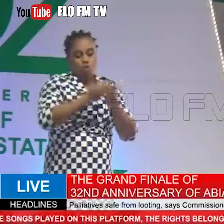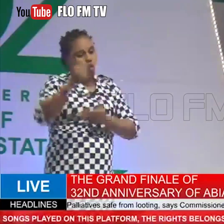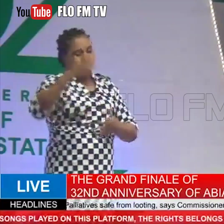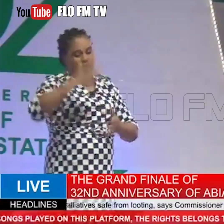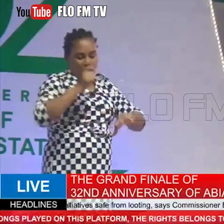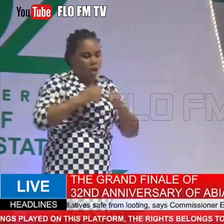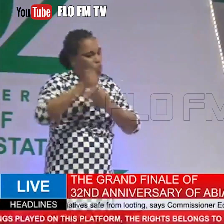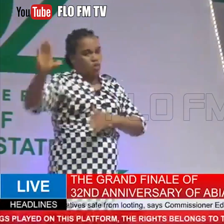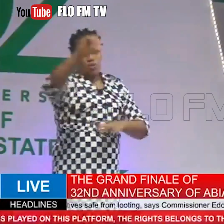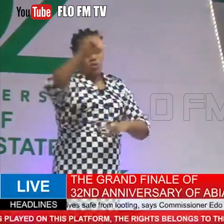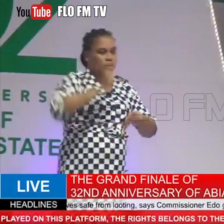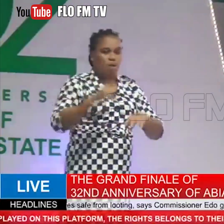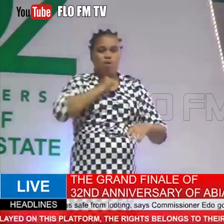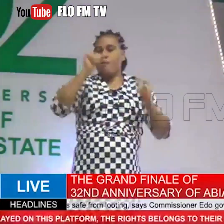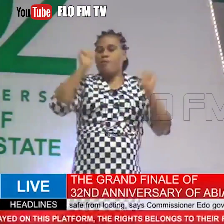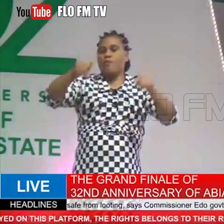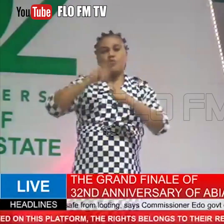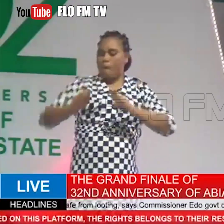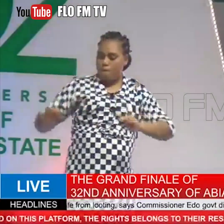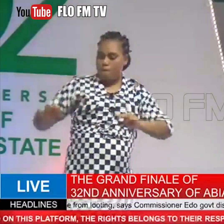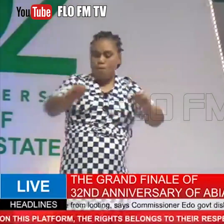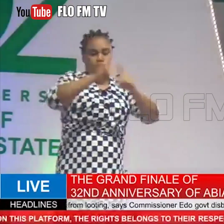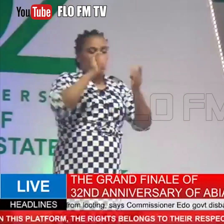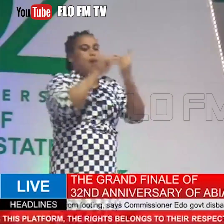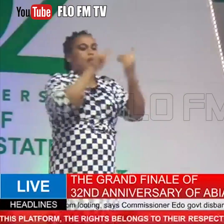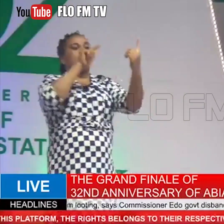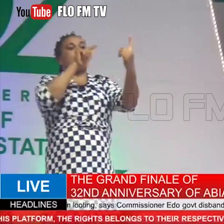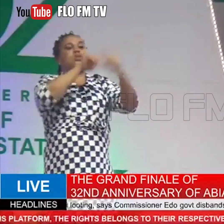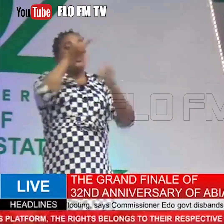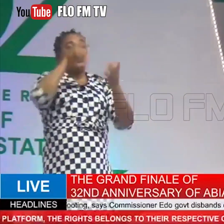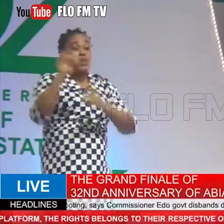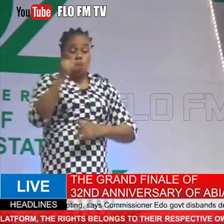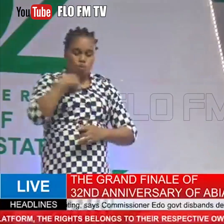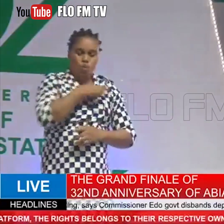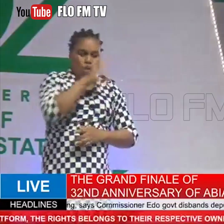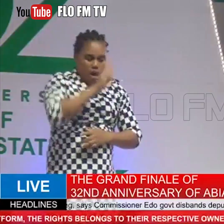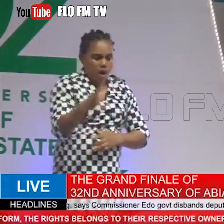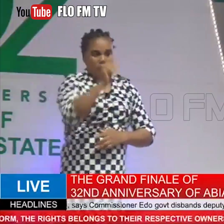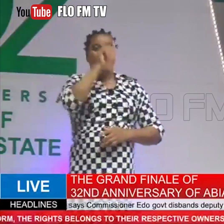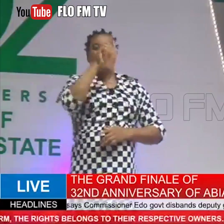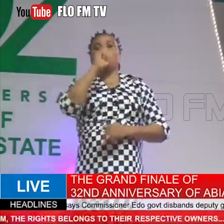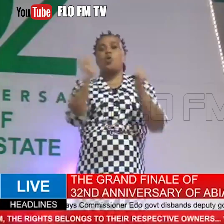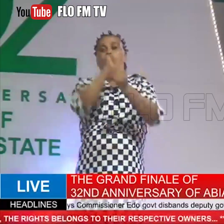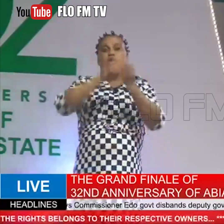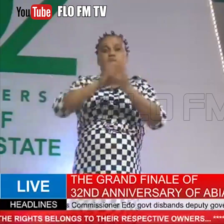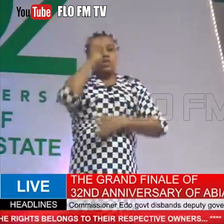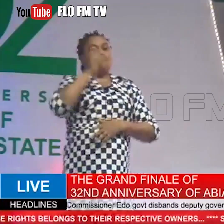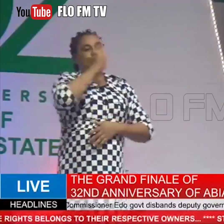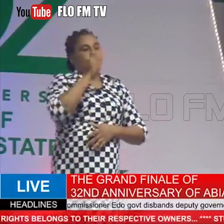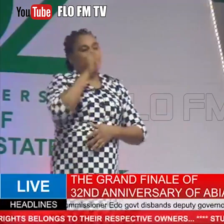my time and waste your time, we've not been able to move to that point. This is where we are, and I'm sure with this speech,